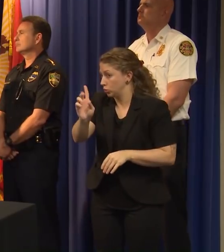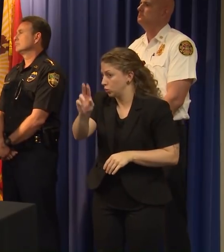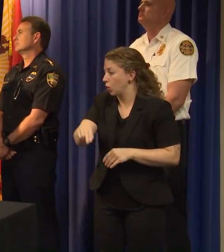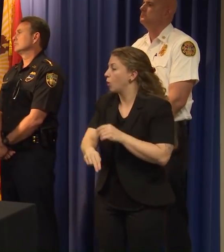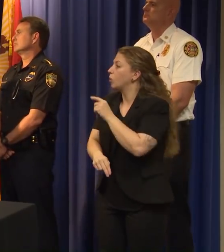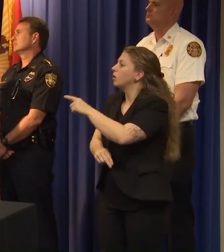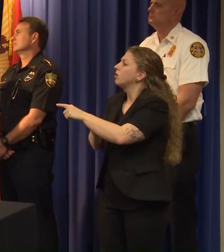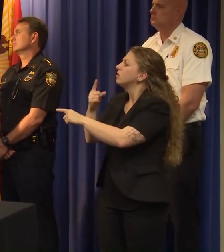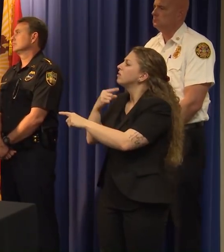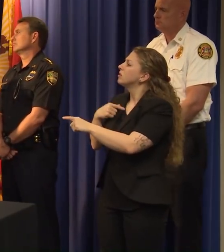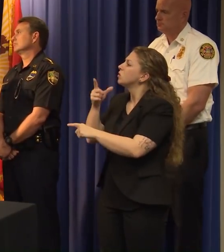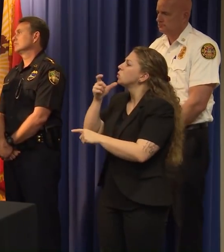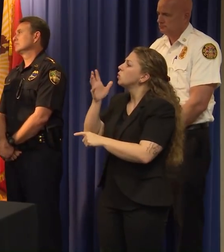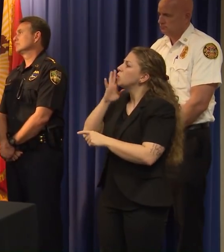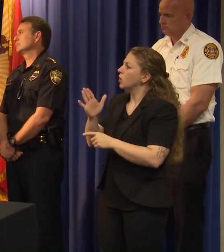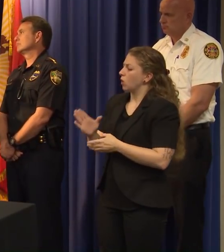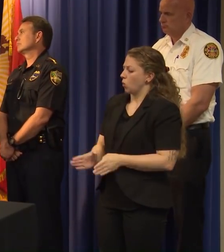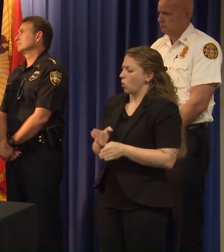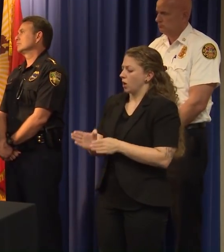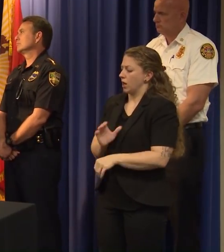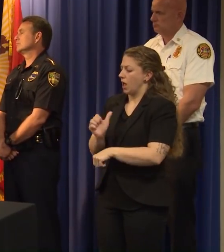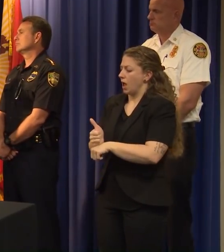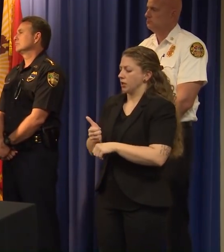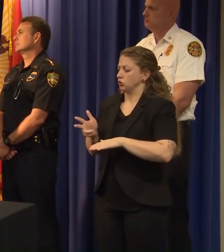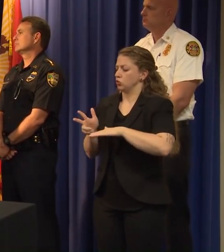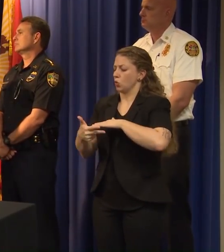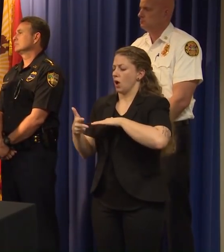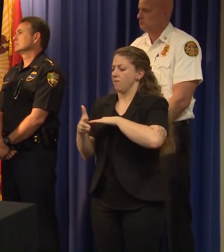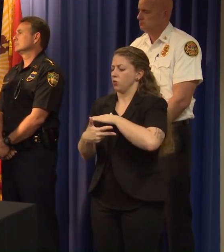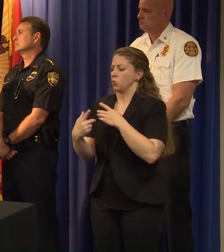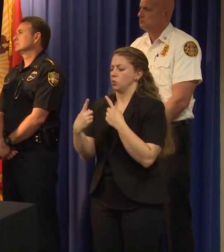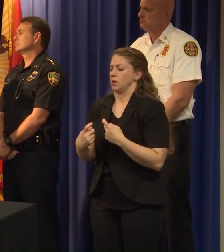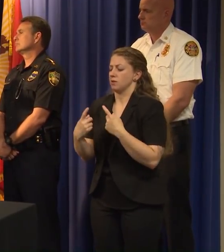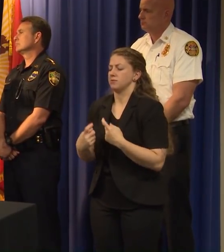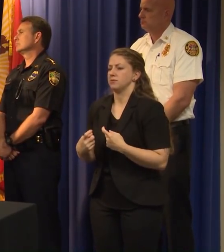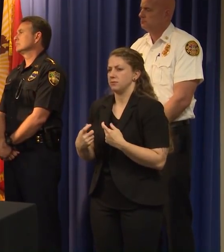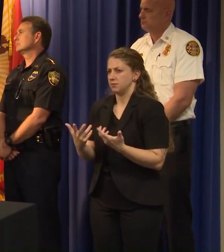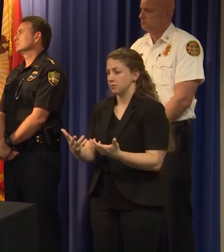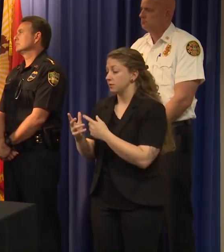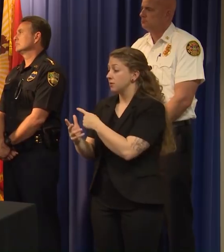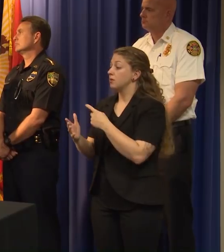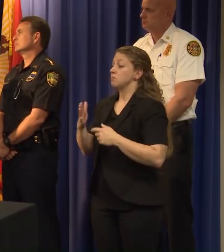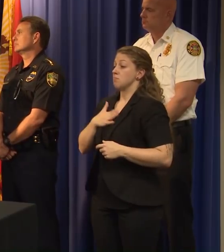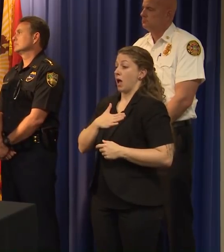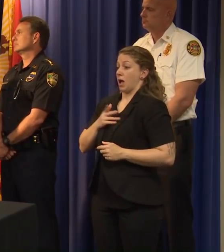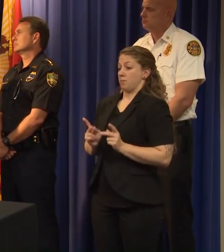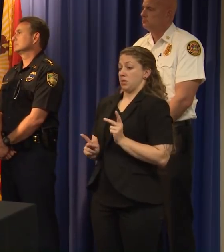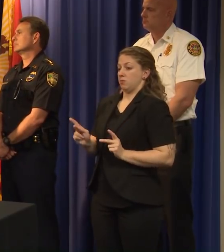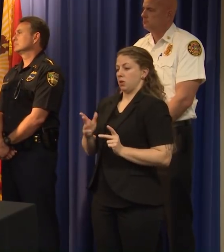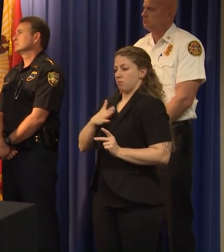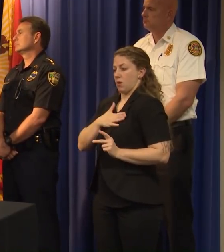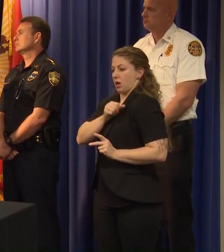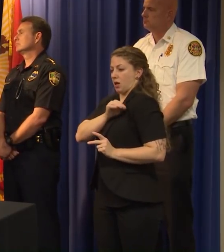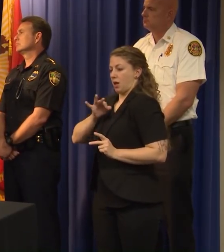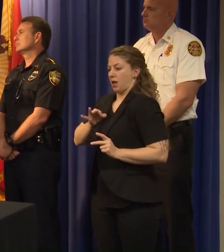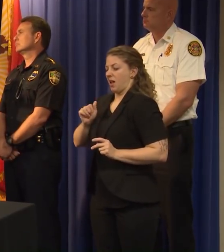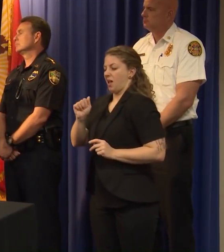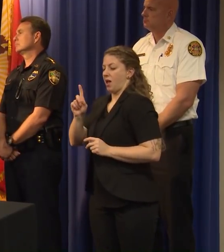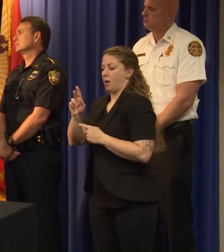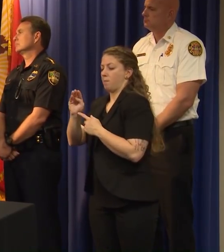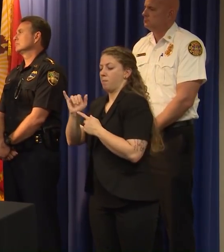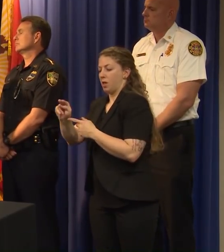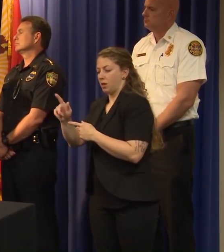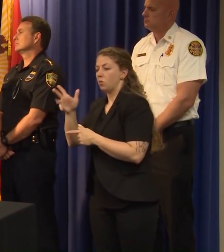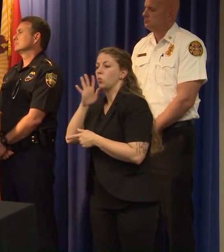who's going to organize the drive thru testing? Uh, my, people member of my administration will be organizing it with, at the federal site with federal